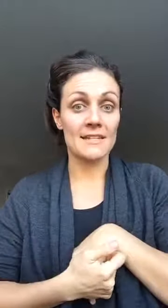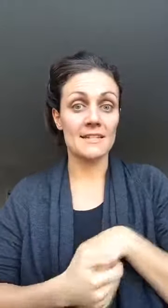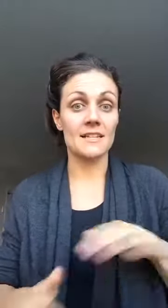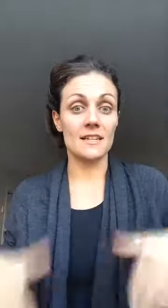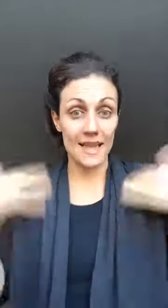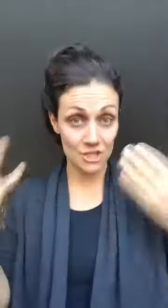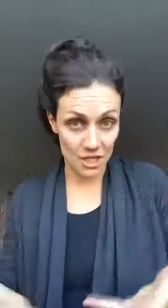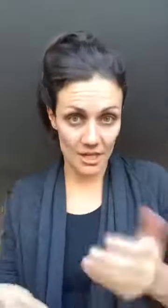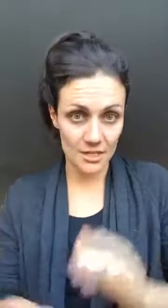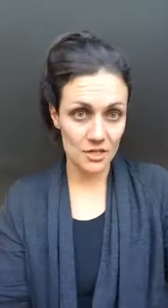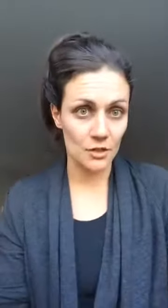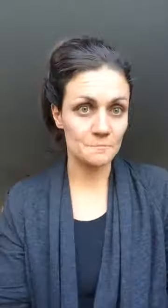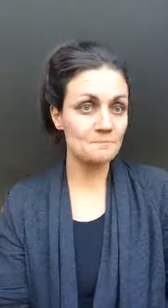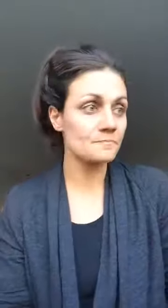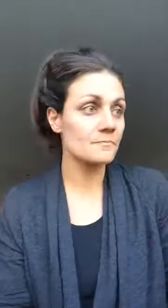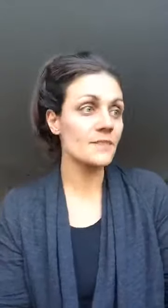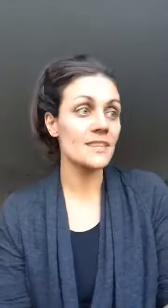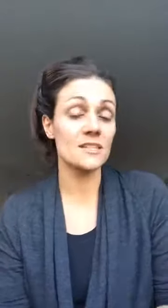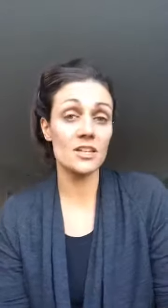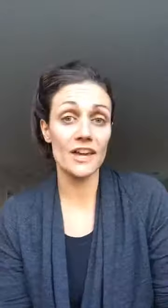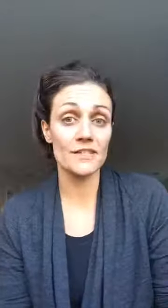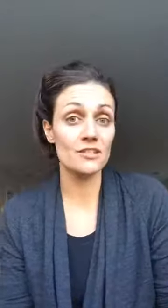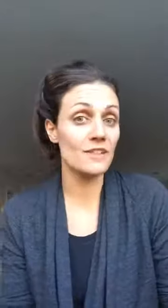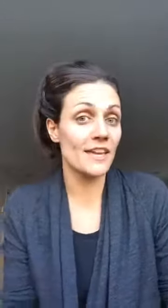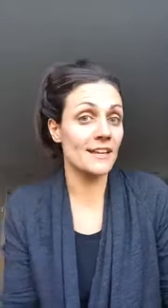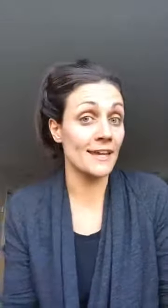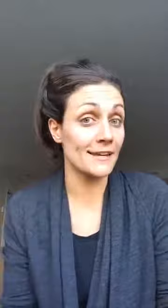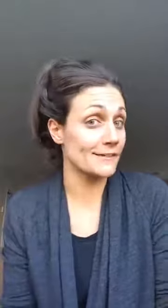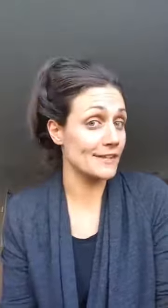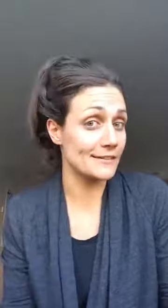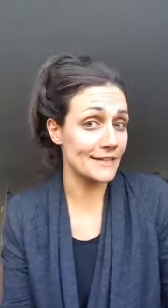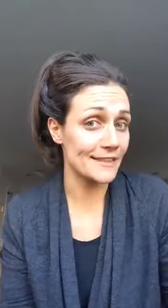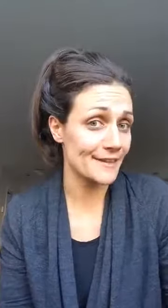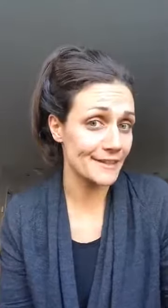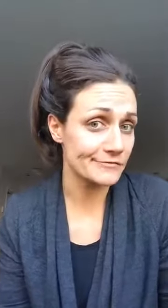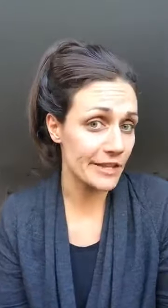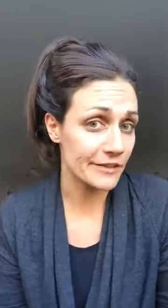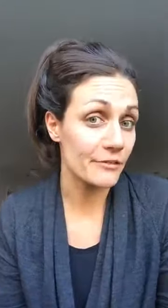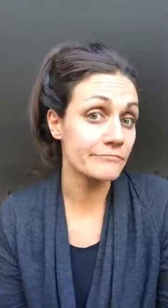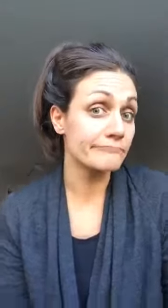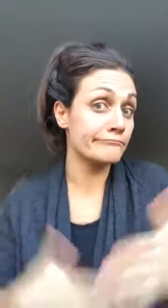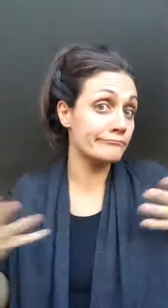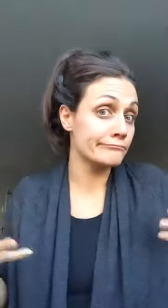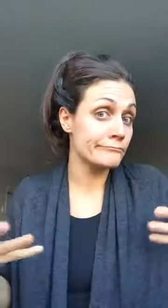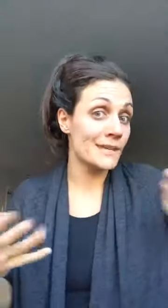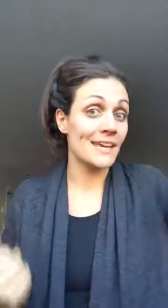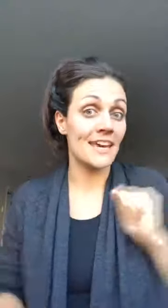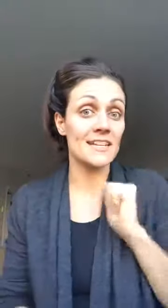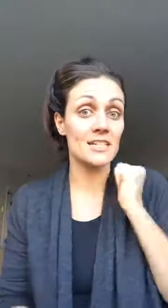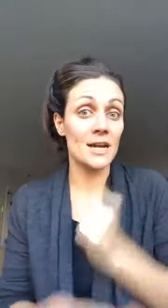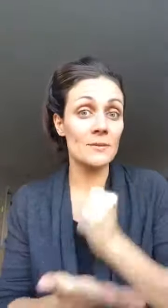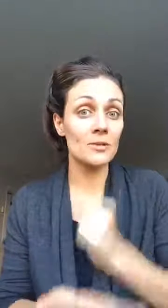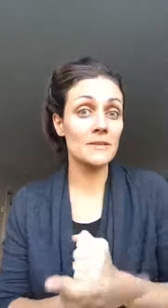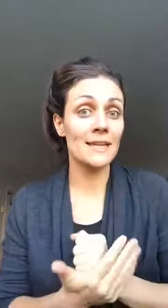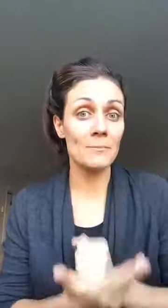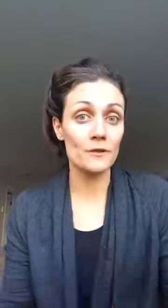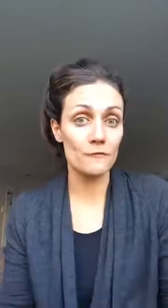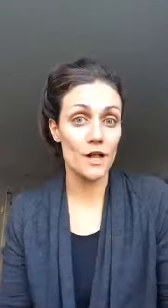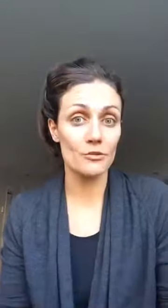educated so that's all you have to do and hey if they don't like it they can unfollow you and it's not about the number of followers